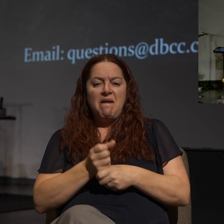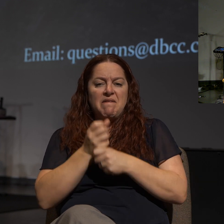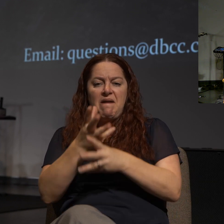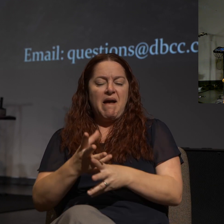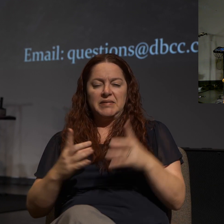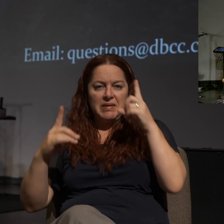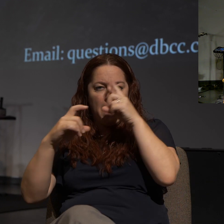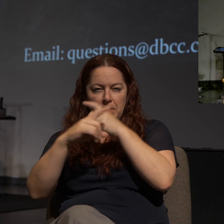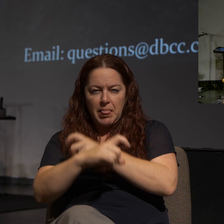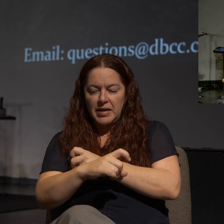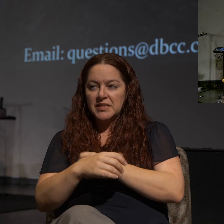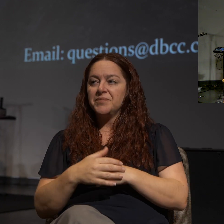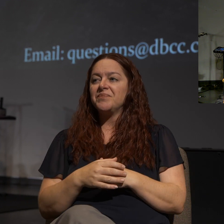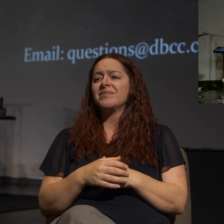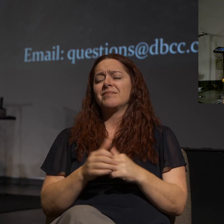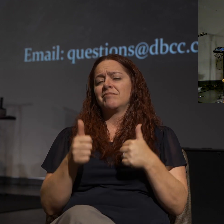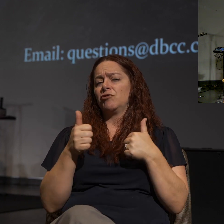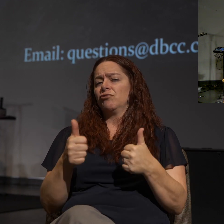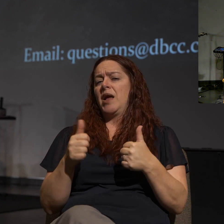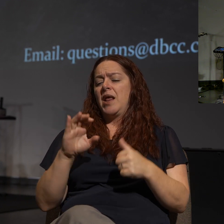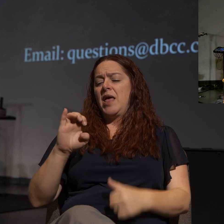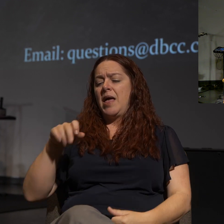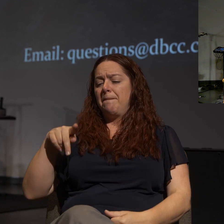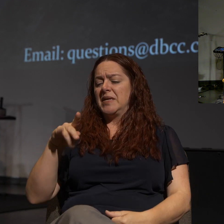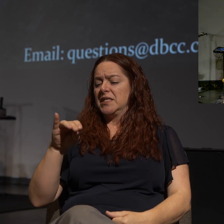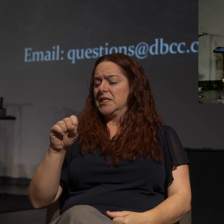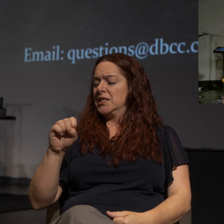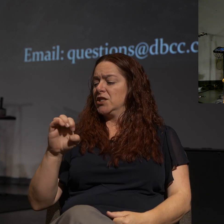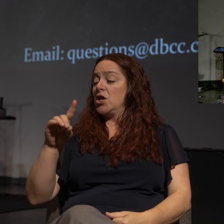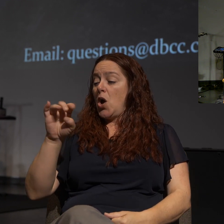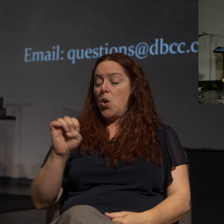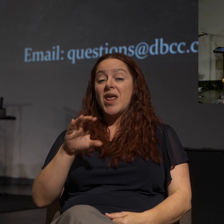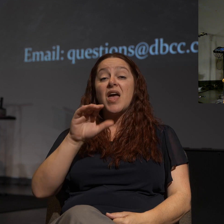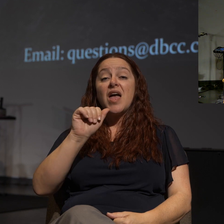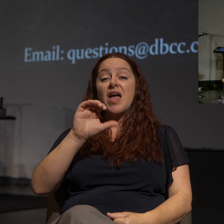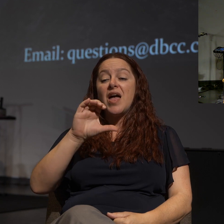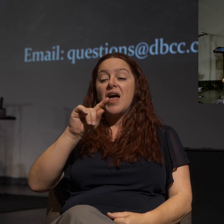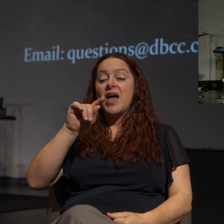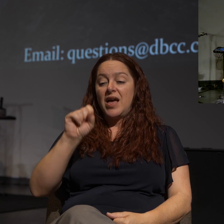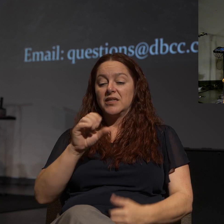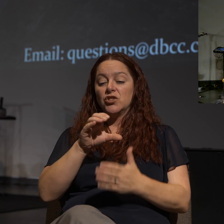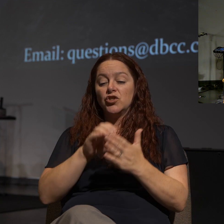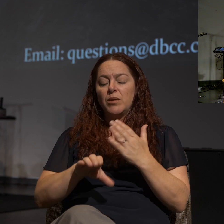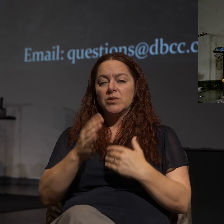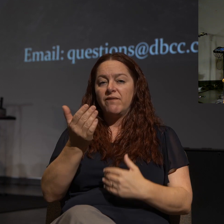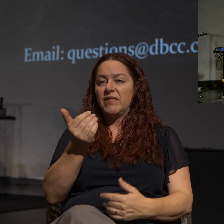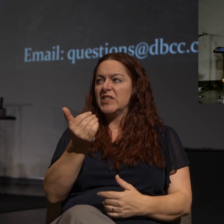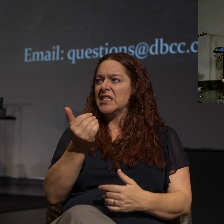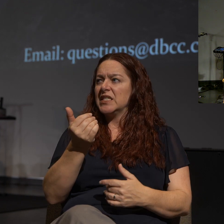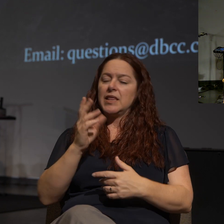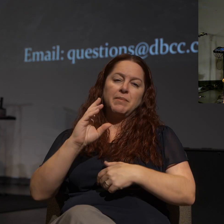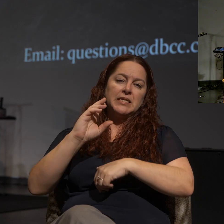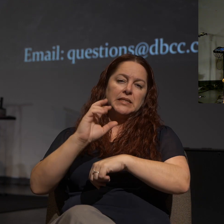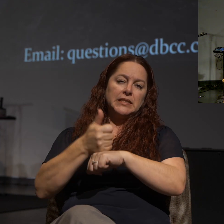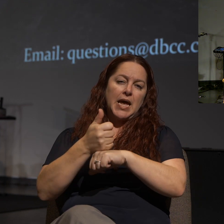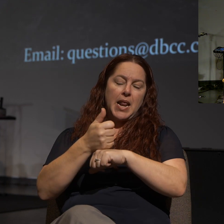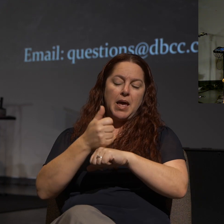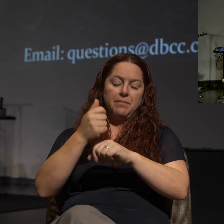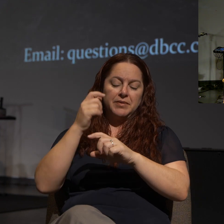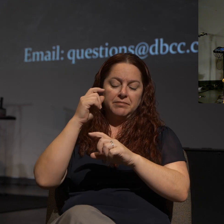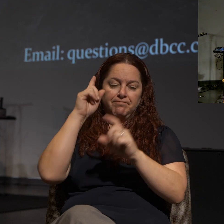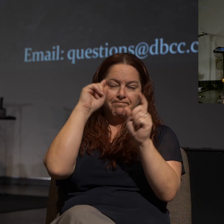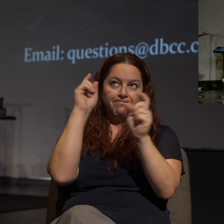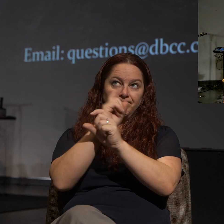There is this great episode in the middle of the book of Acts, Acts chapter 15. Let me set the scene for you.